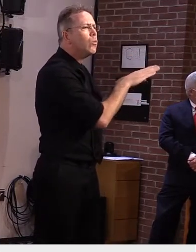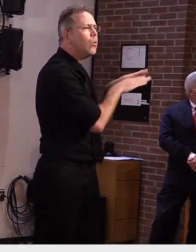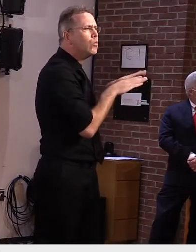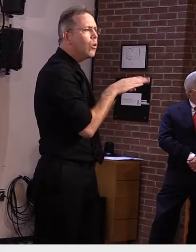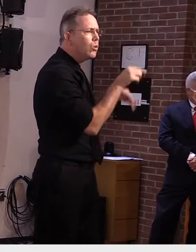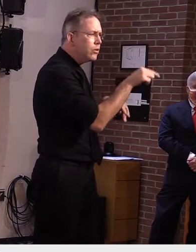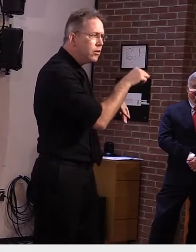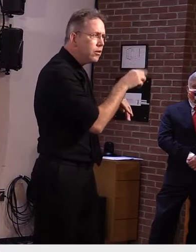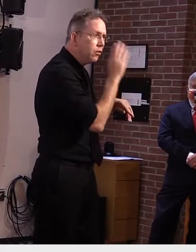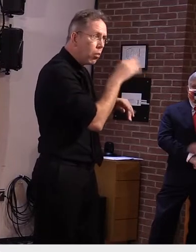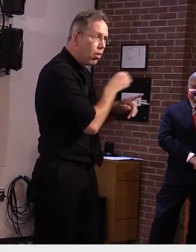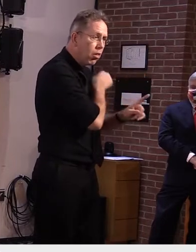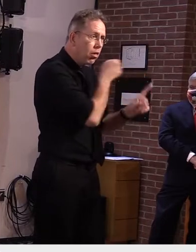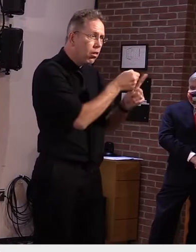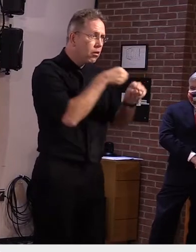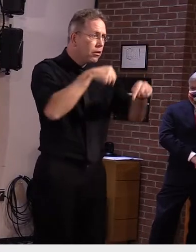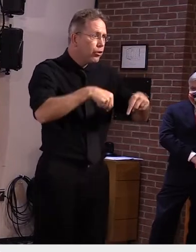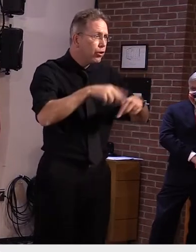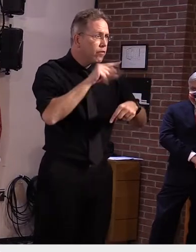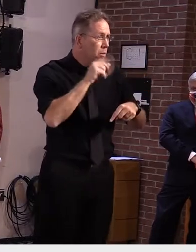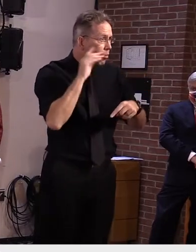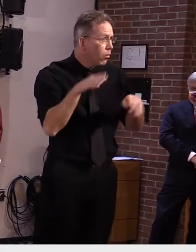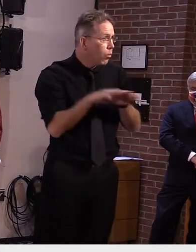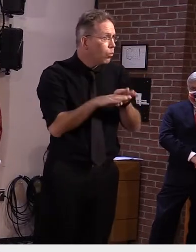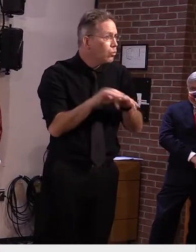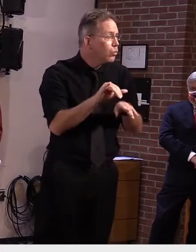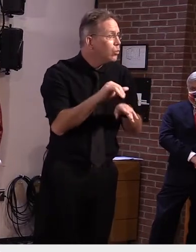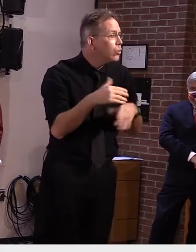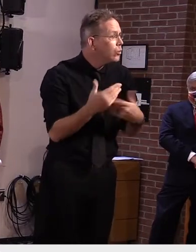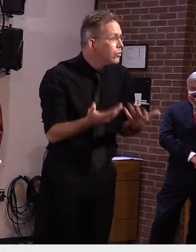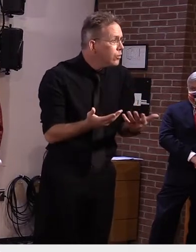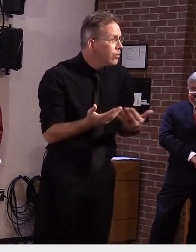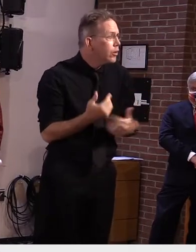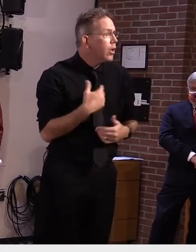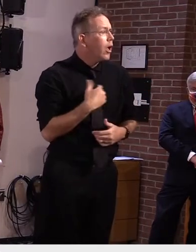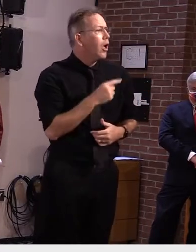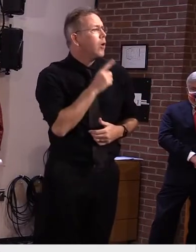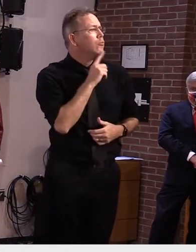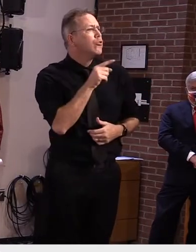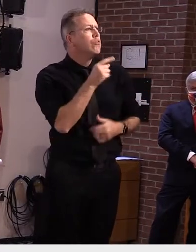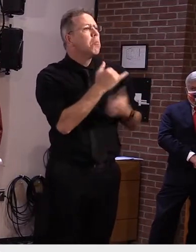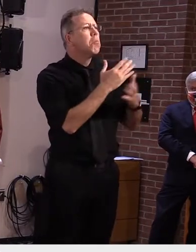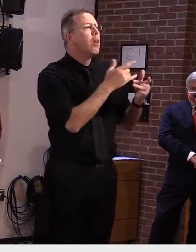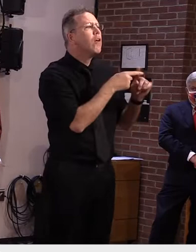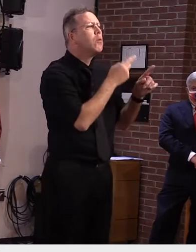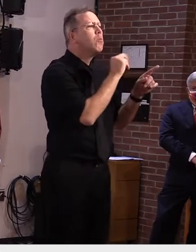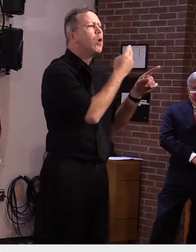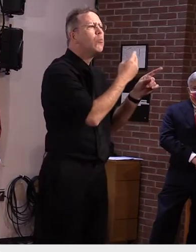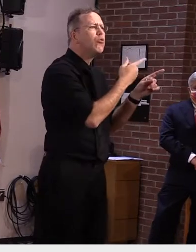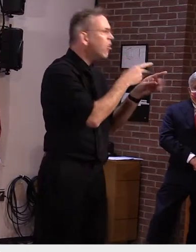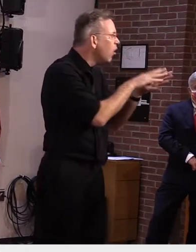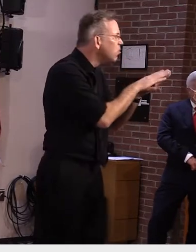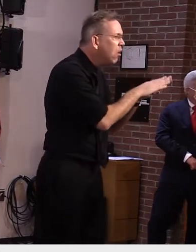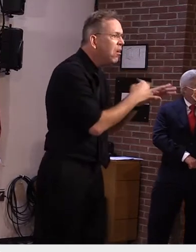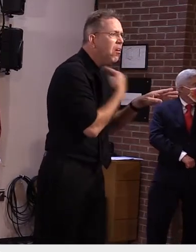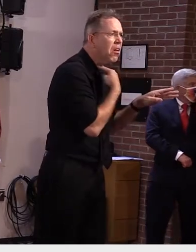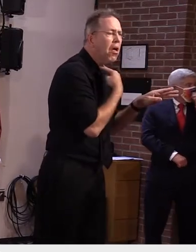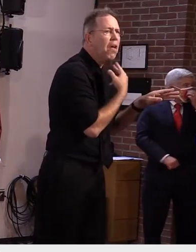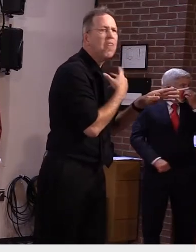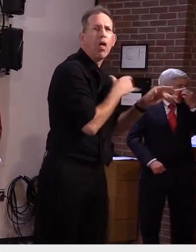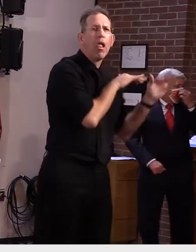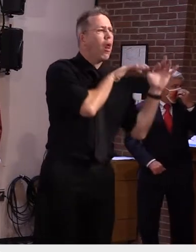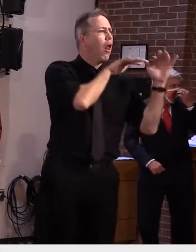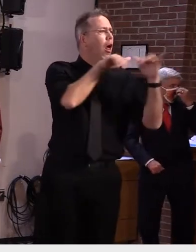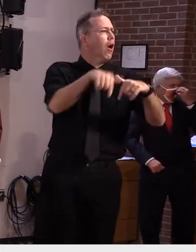Vermont, because I'm sure there's going to be border communities and hockey players that are going to want to pick up some ice time in